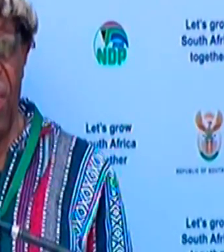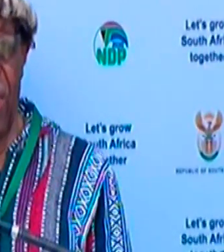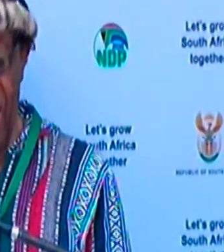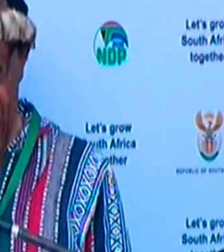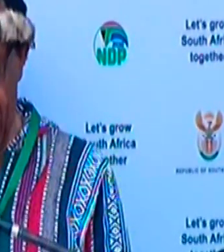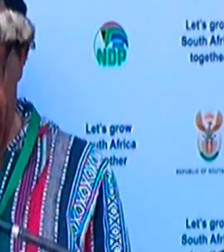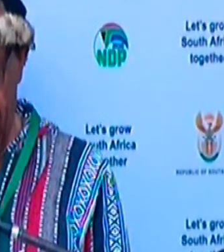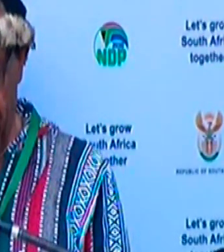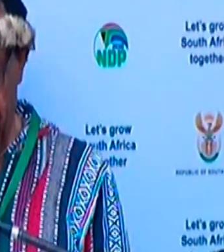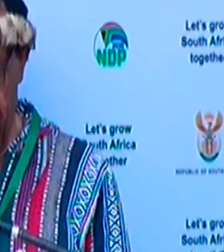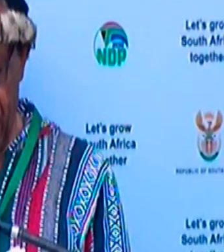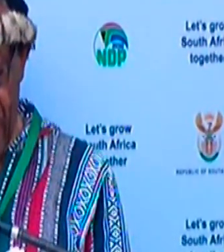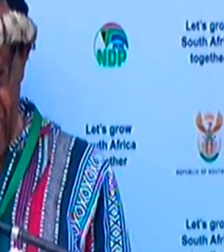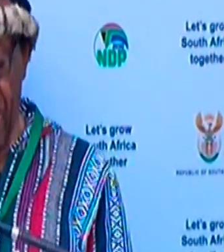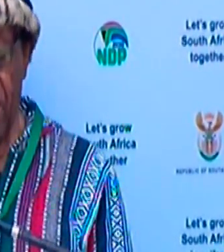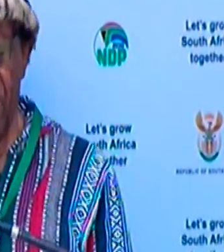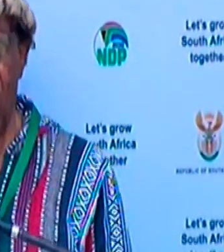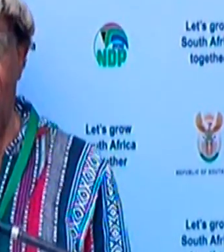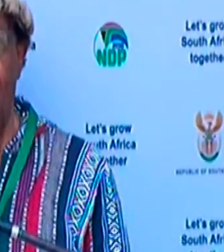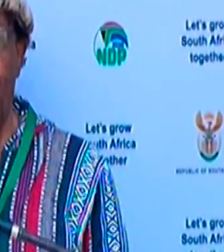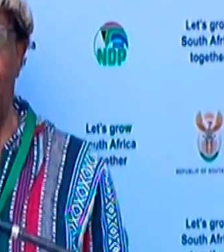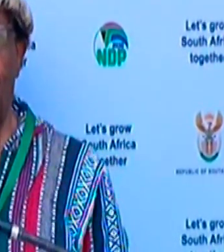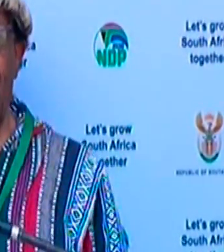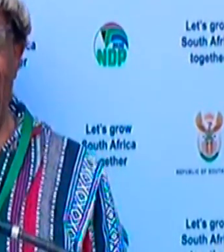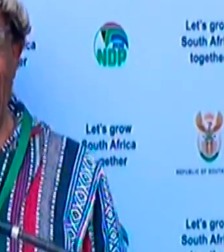has an infinite end.